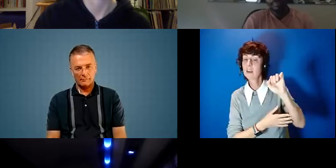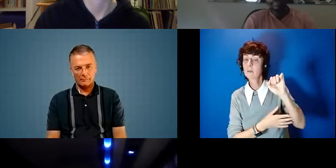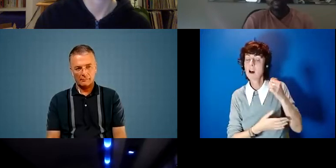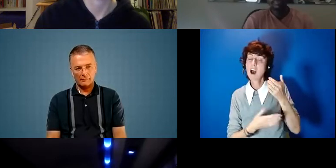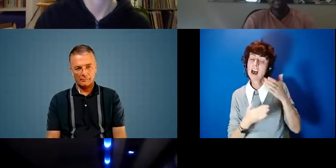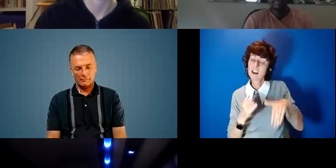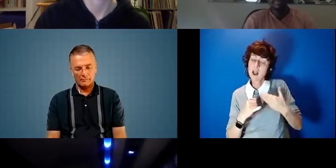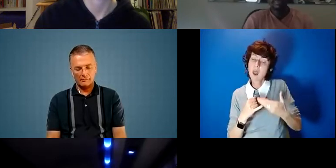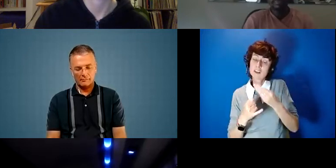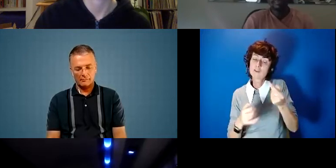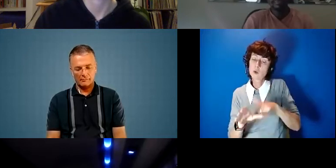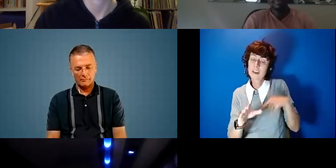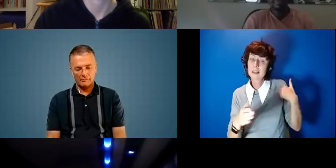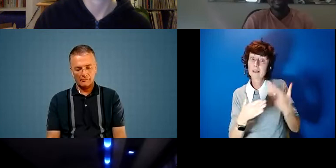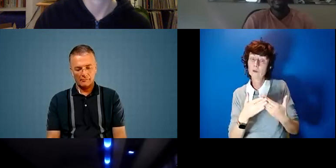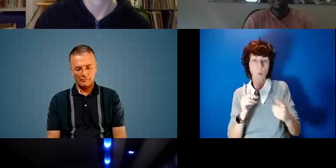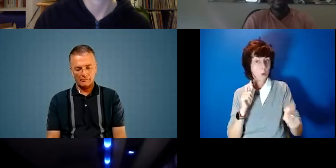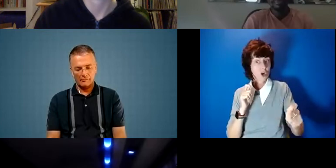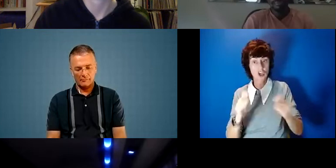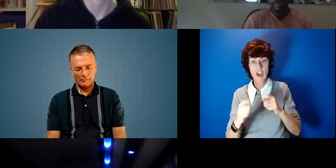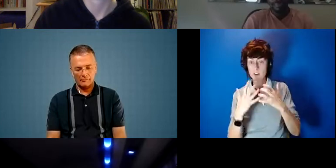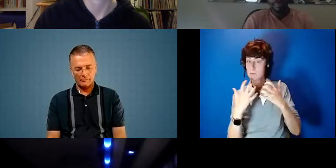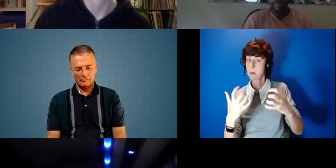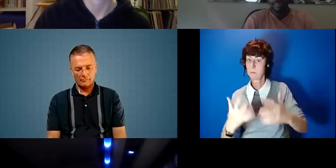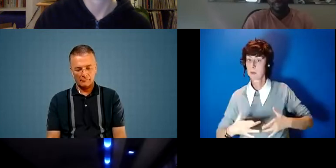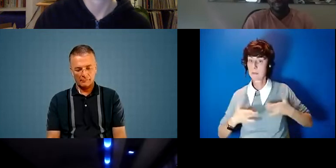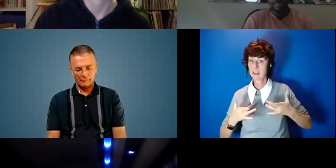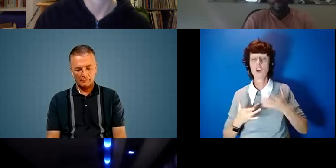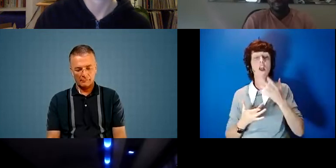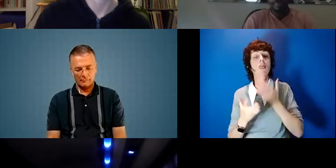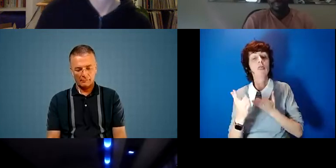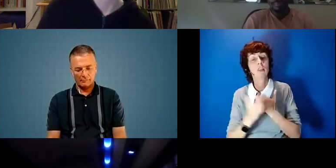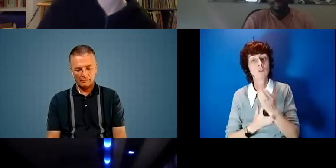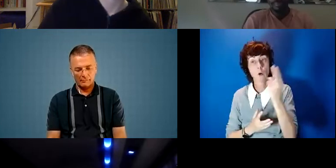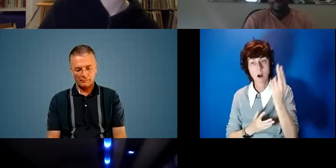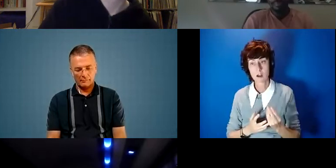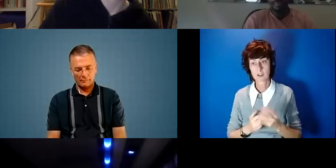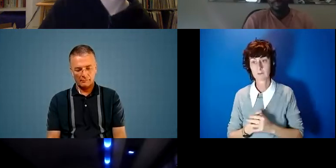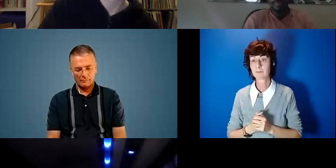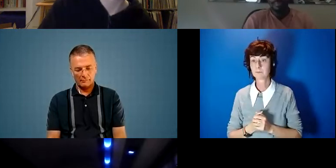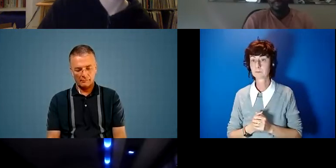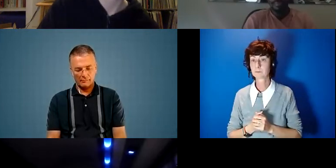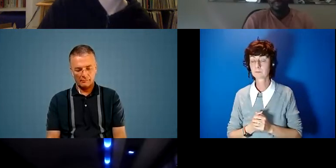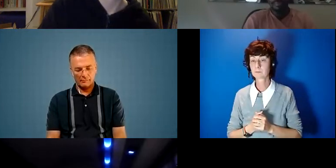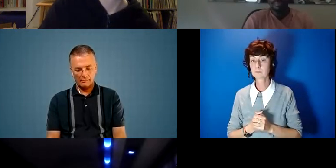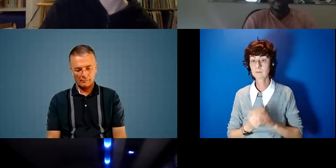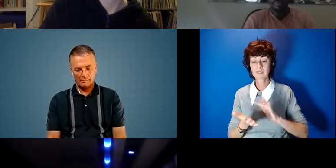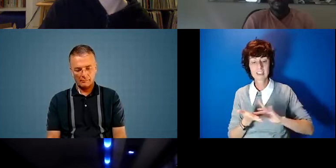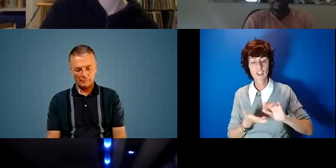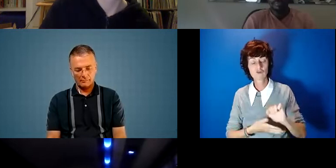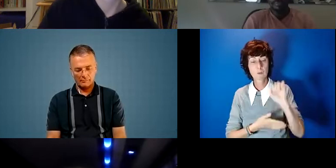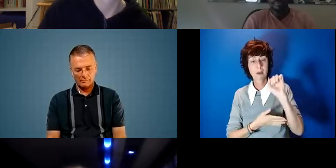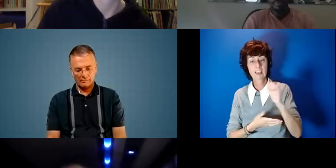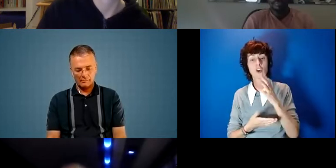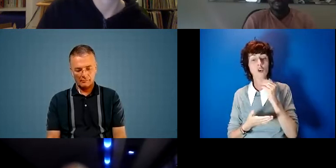with changing public opinion and using a lot of art to do that you know xr youth strikers some of the art the